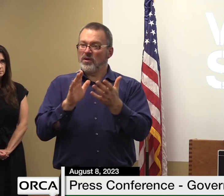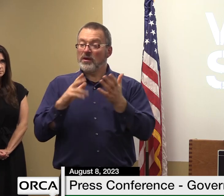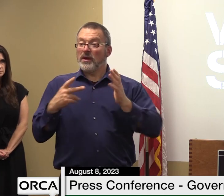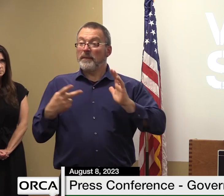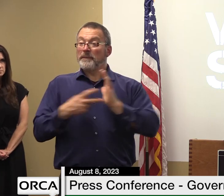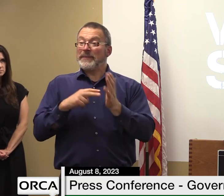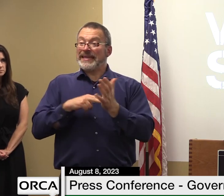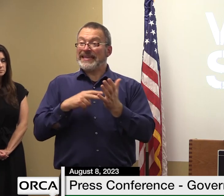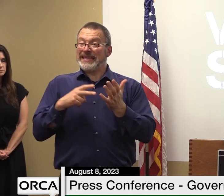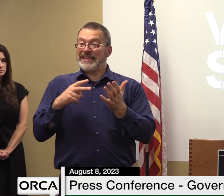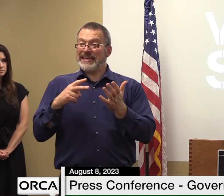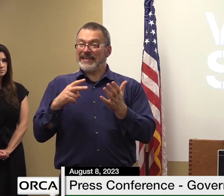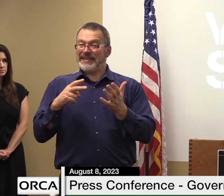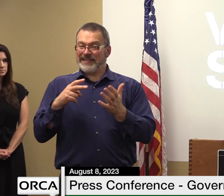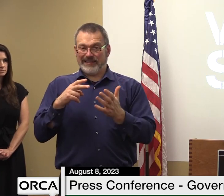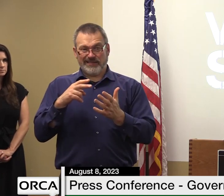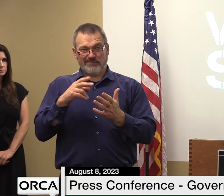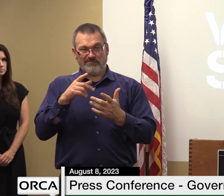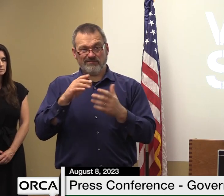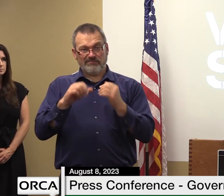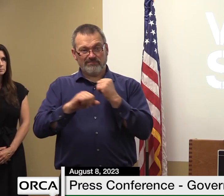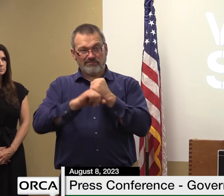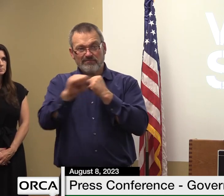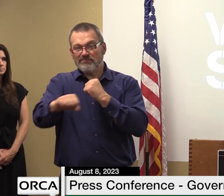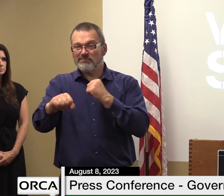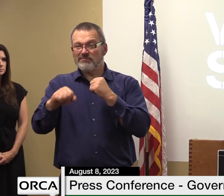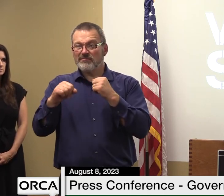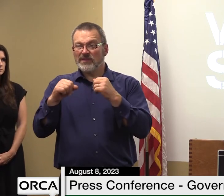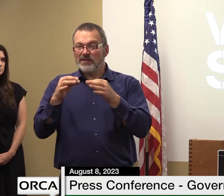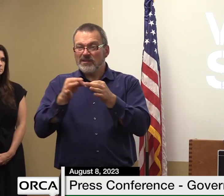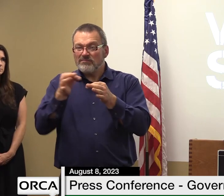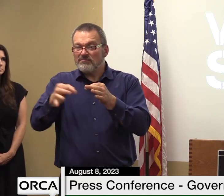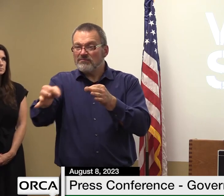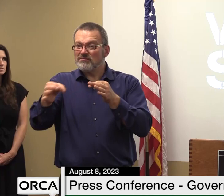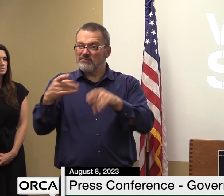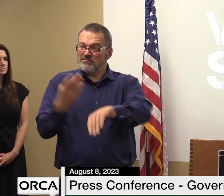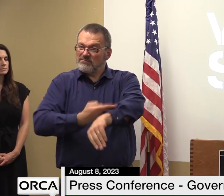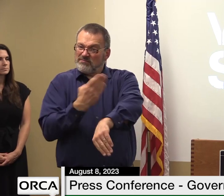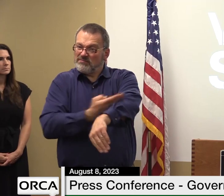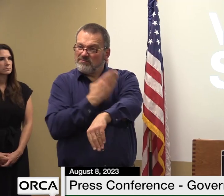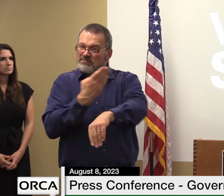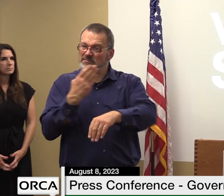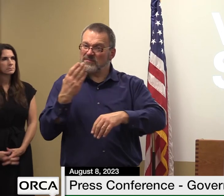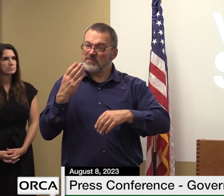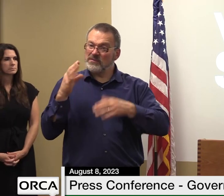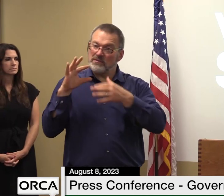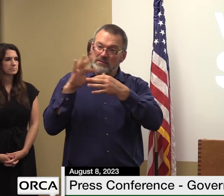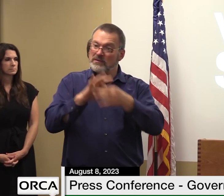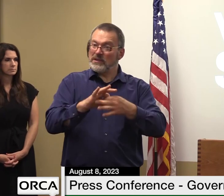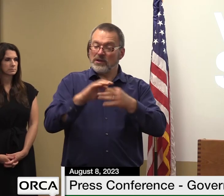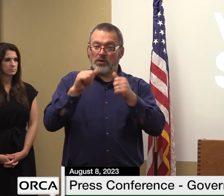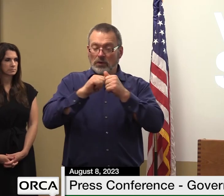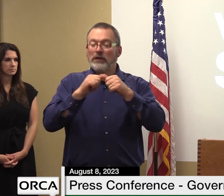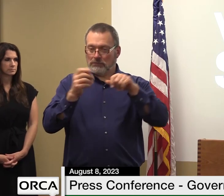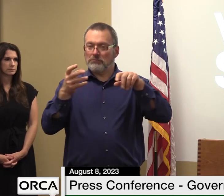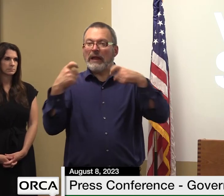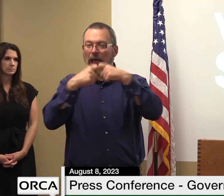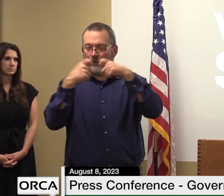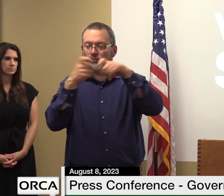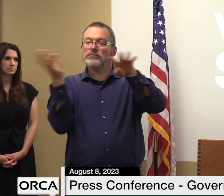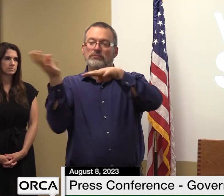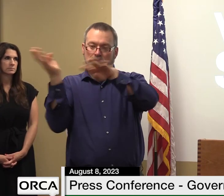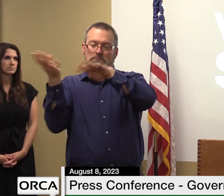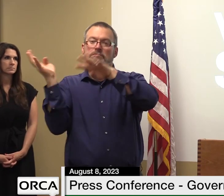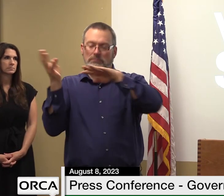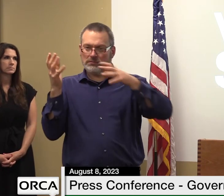made on on the transmission and and that sort of thing because all this money and effort is going